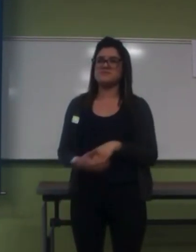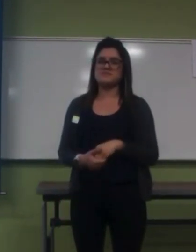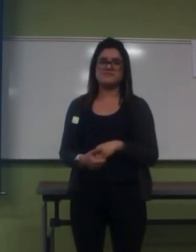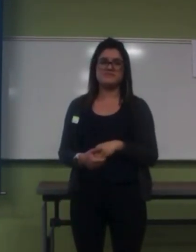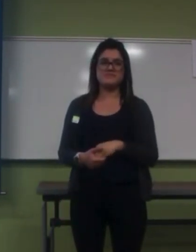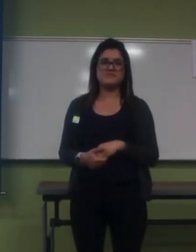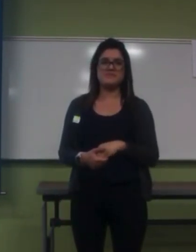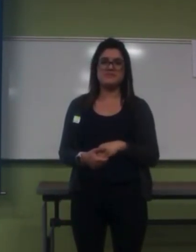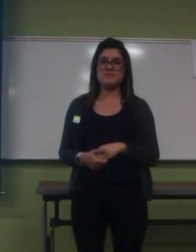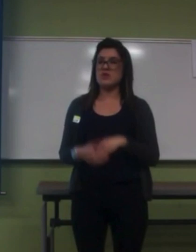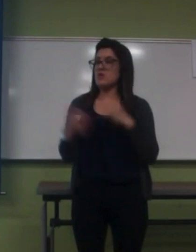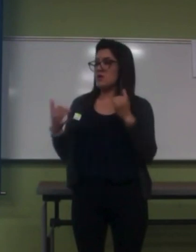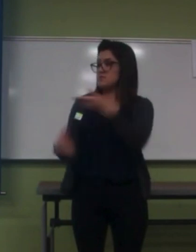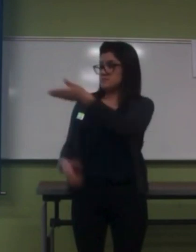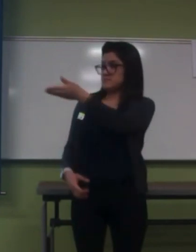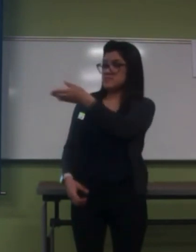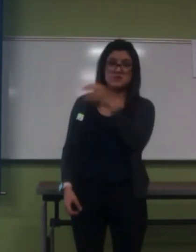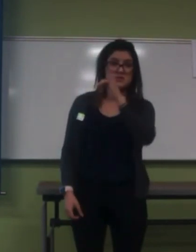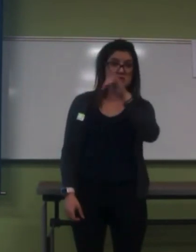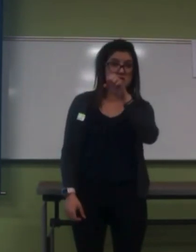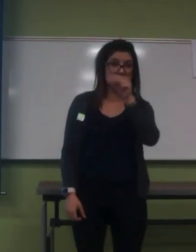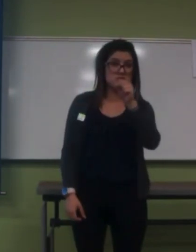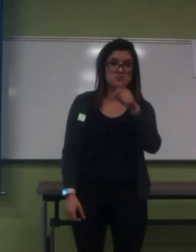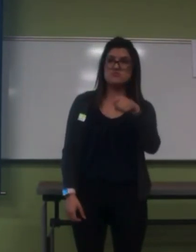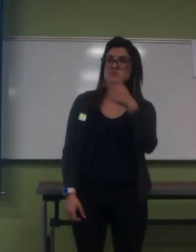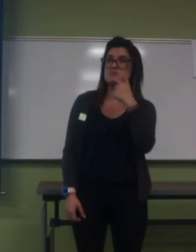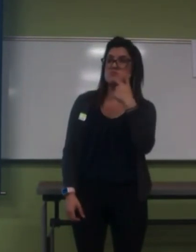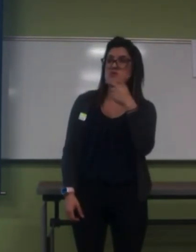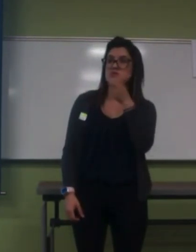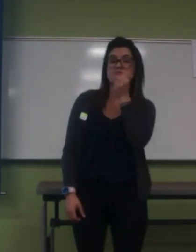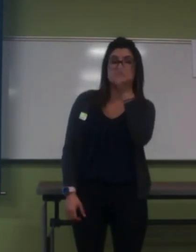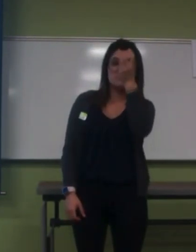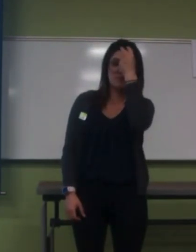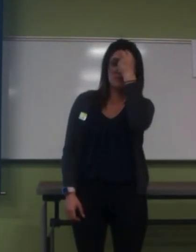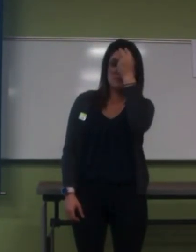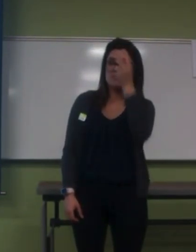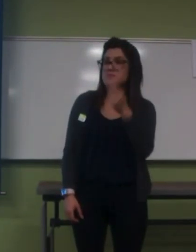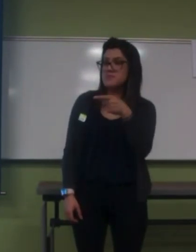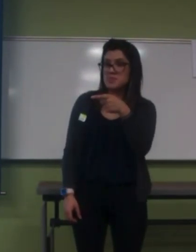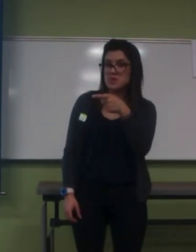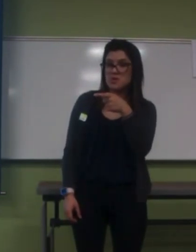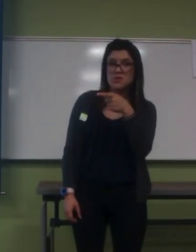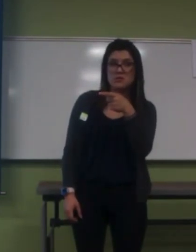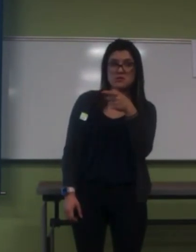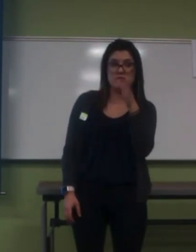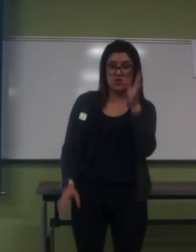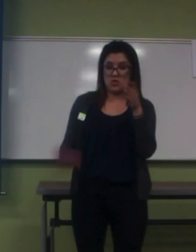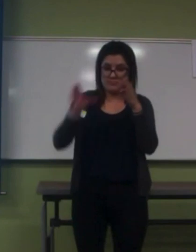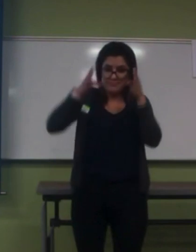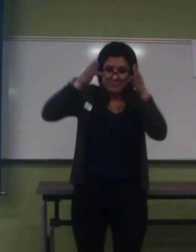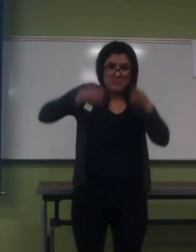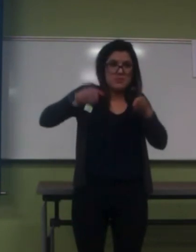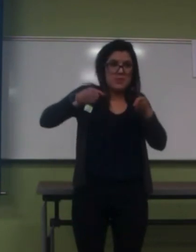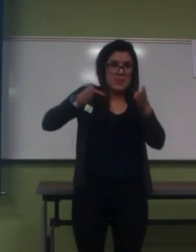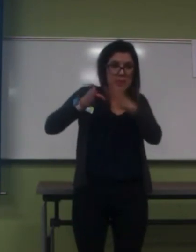So, Jess, you said that you're a Capricorn. That means that your celestial longitude is 270